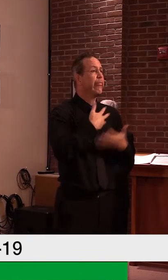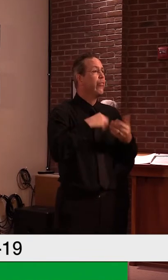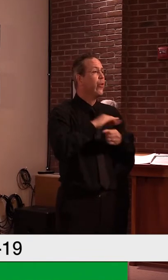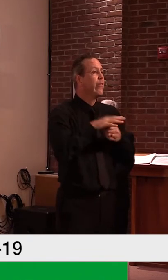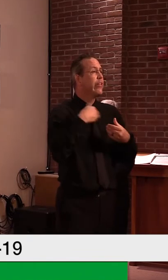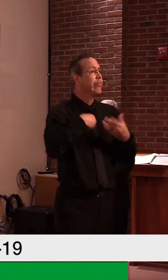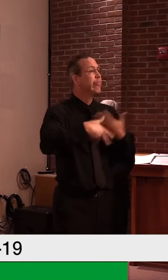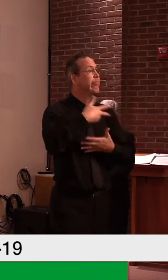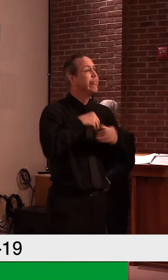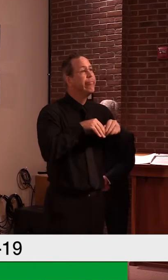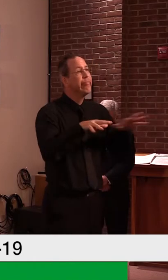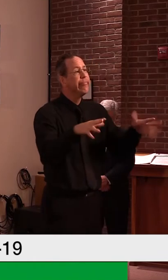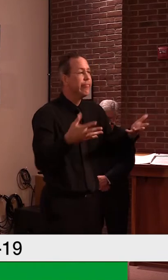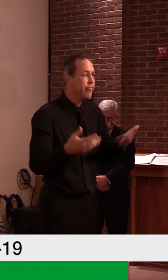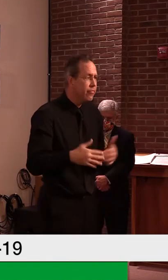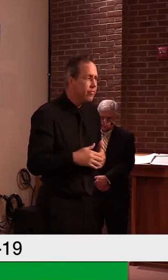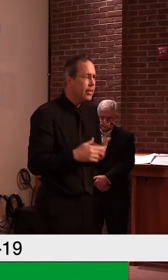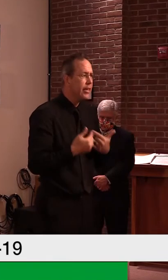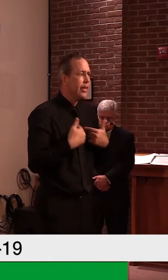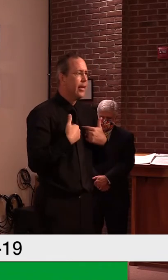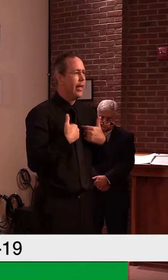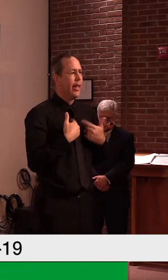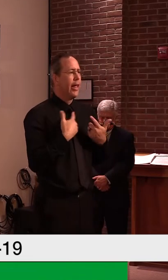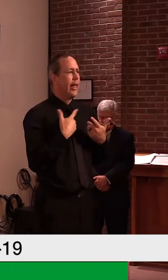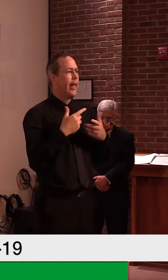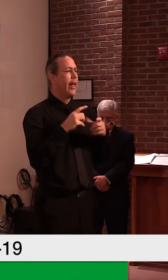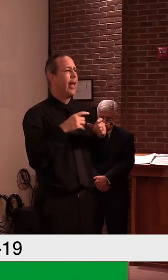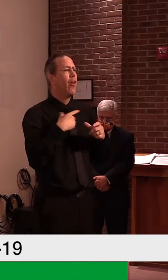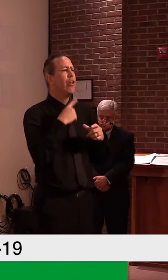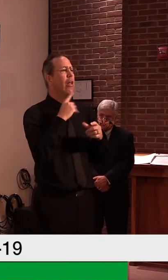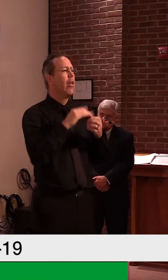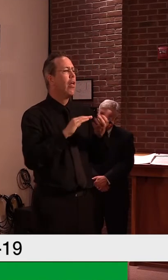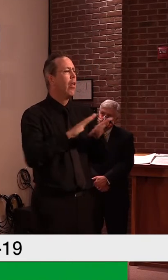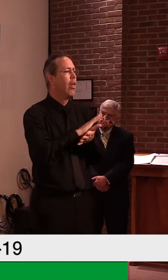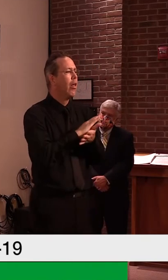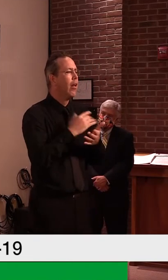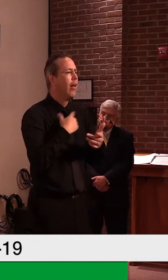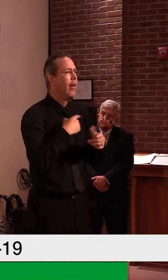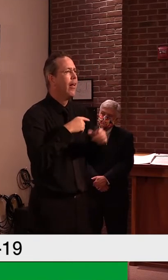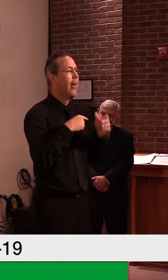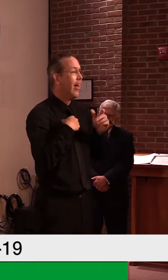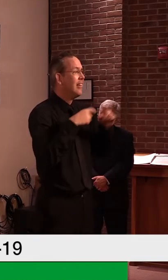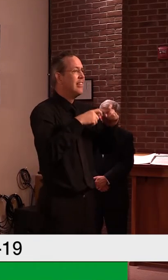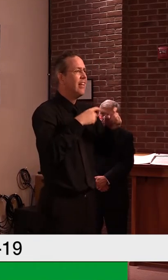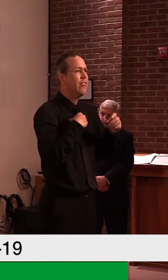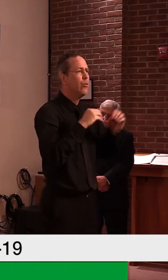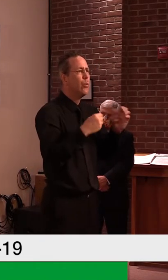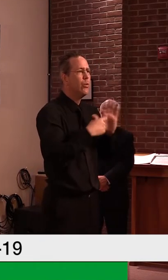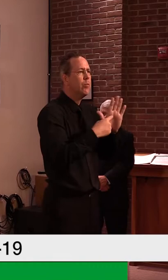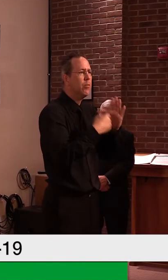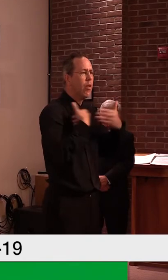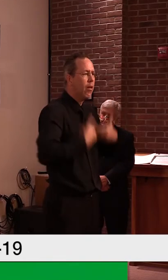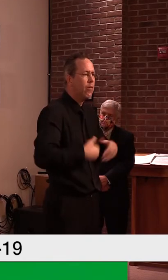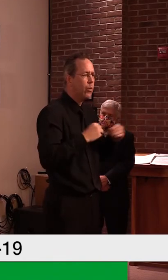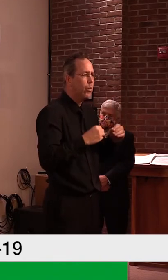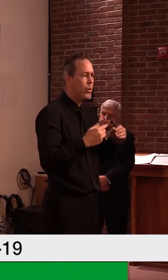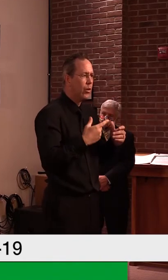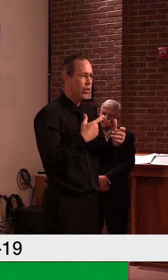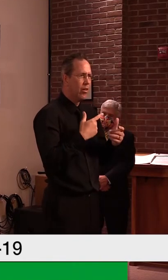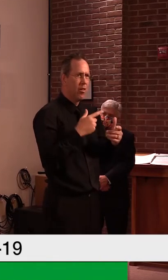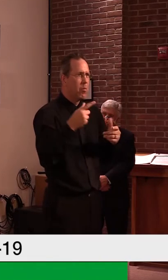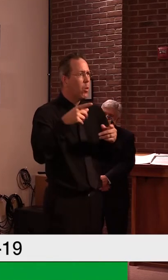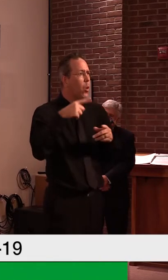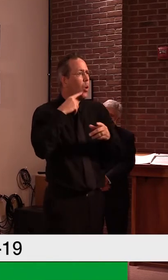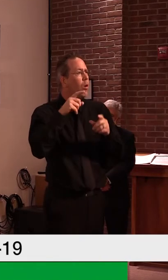asymptomatic test. But my understanding is that that's booked out for a couple weeks. Um, this person was frustrated because